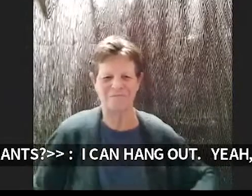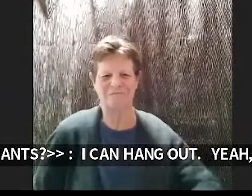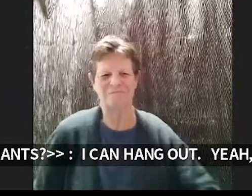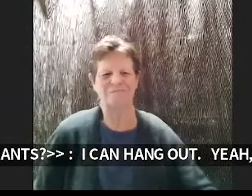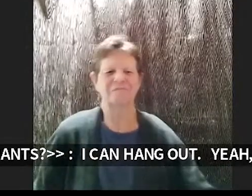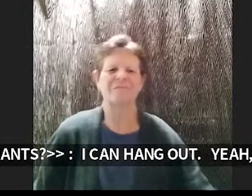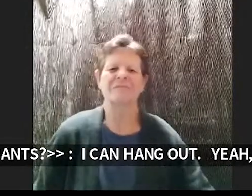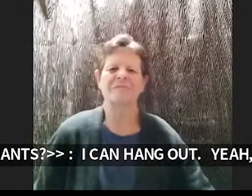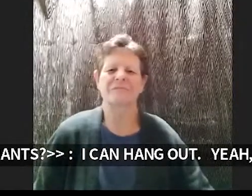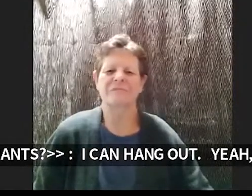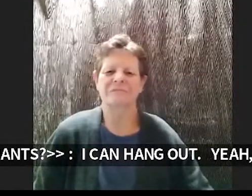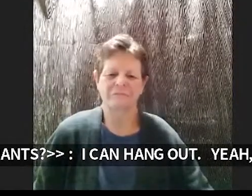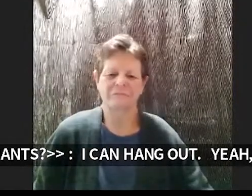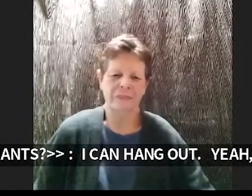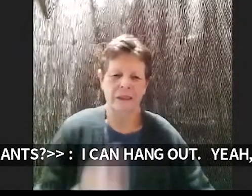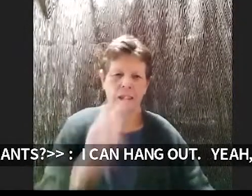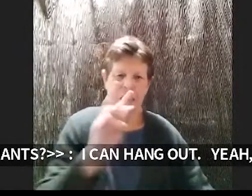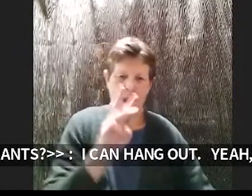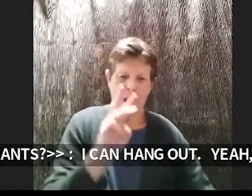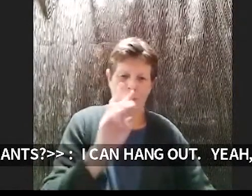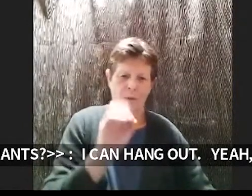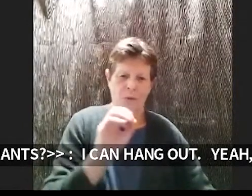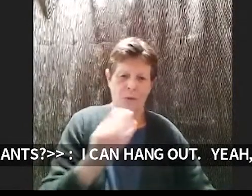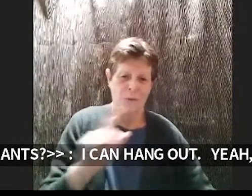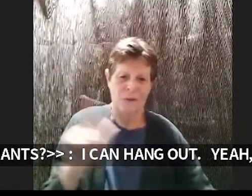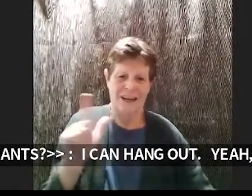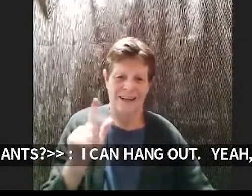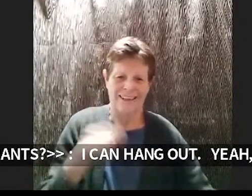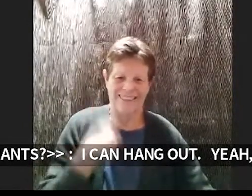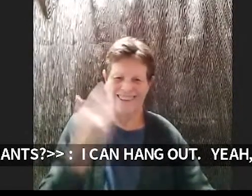um well well i don't even know where to start